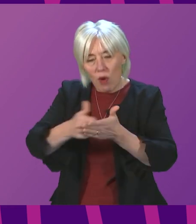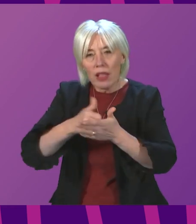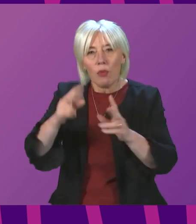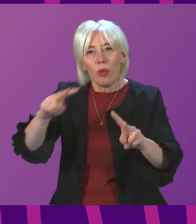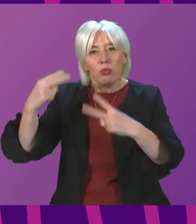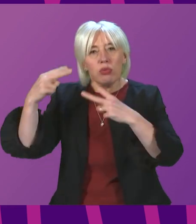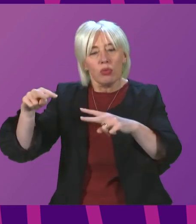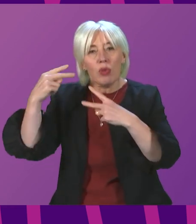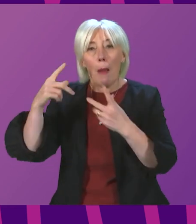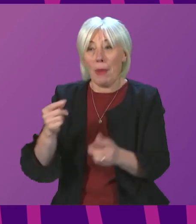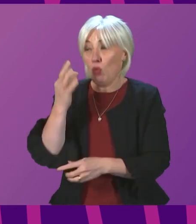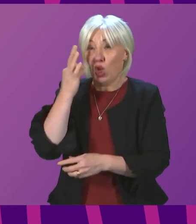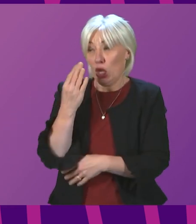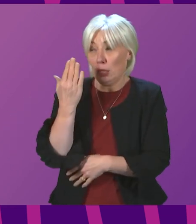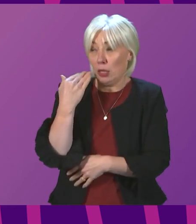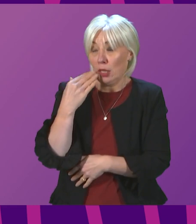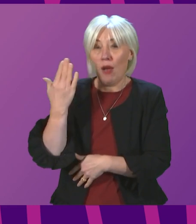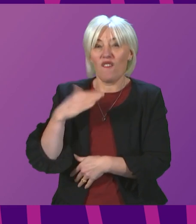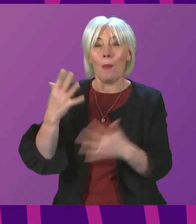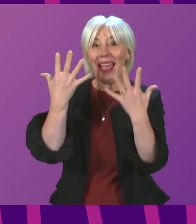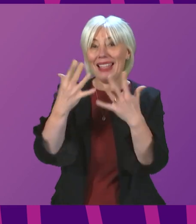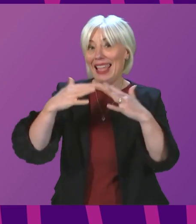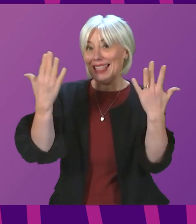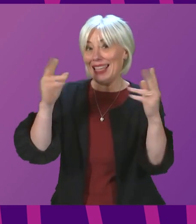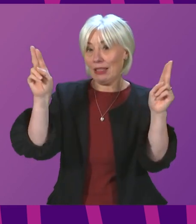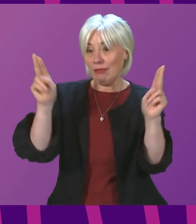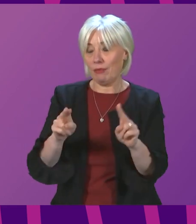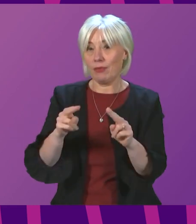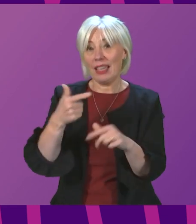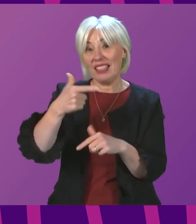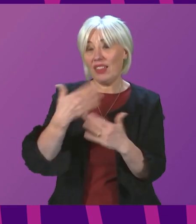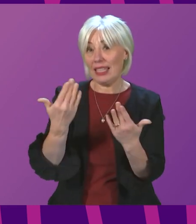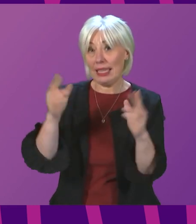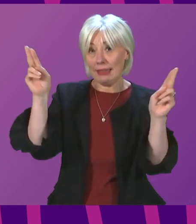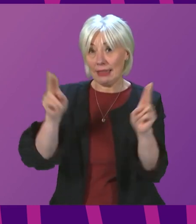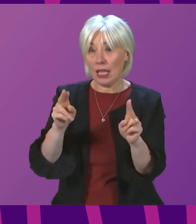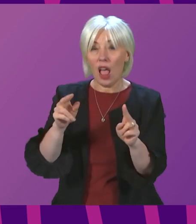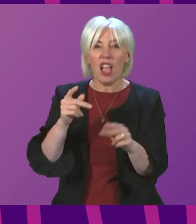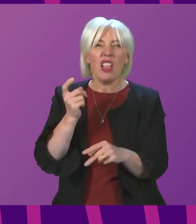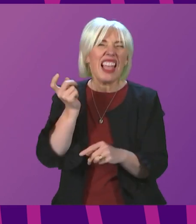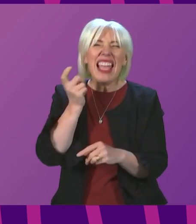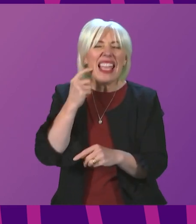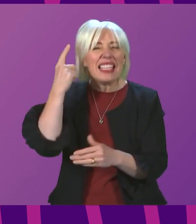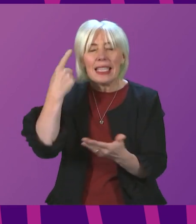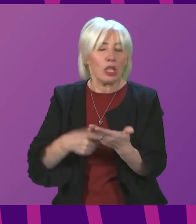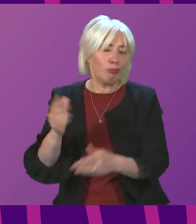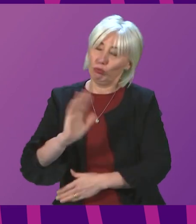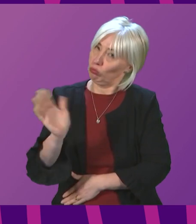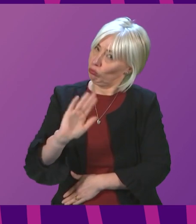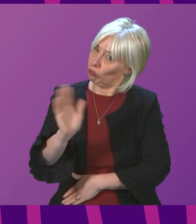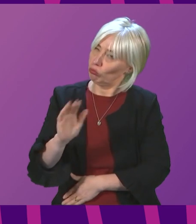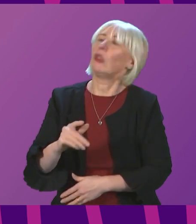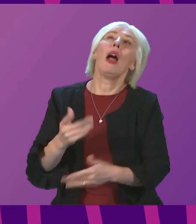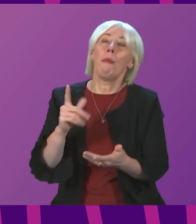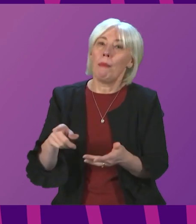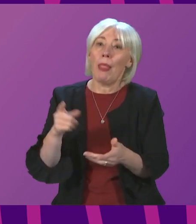But having just made the decision to move from 10 days to seven days, not an insignificant decision, as I said last week, not a decision that comes